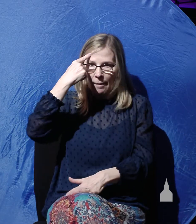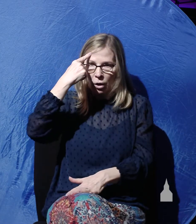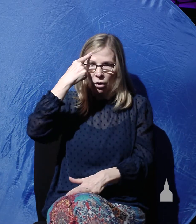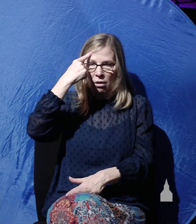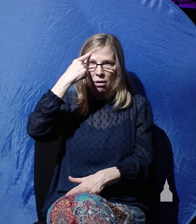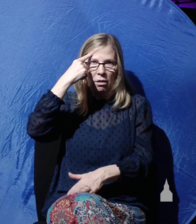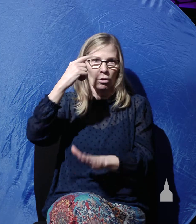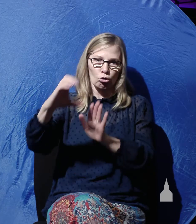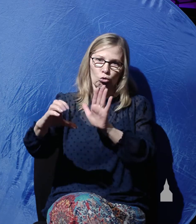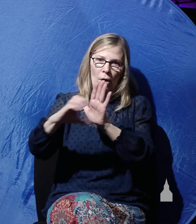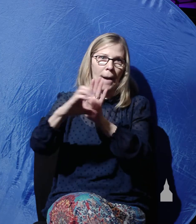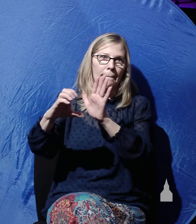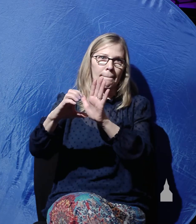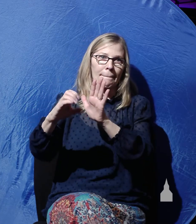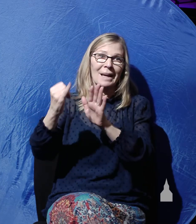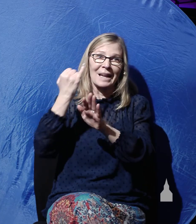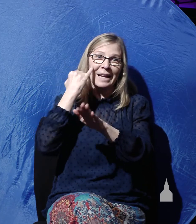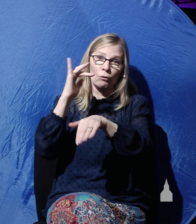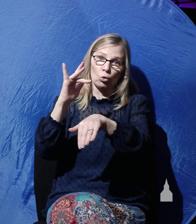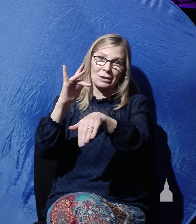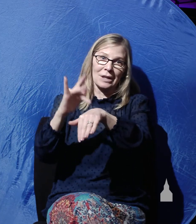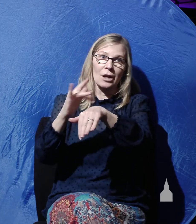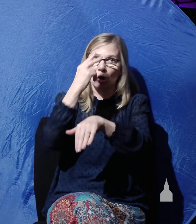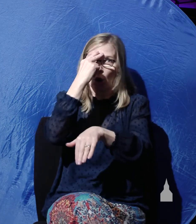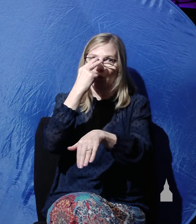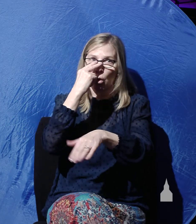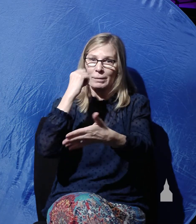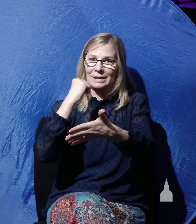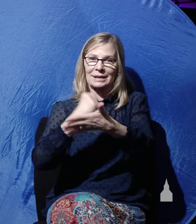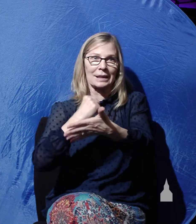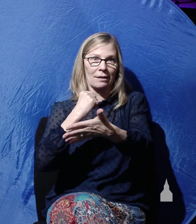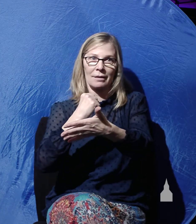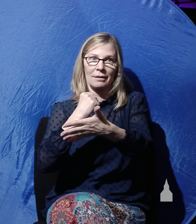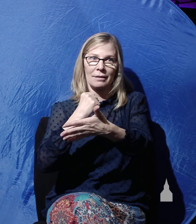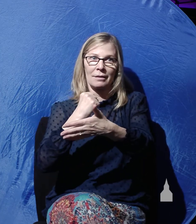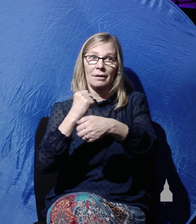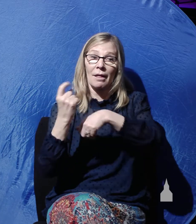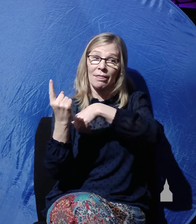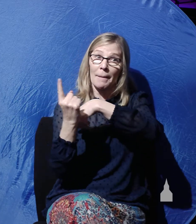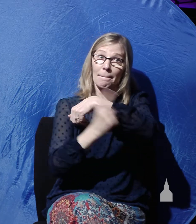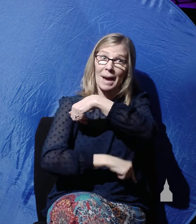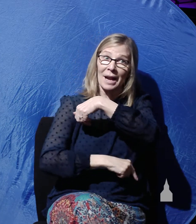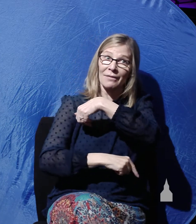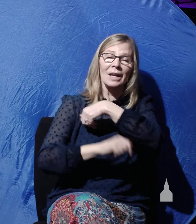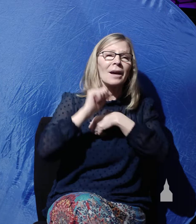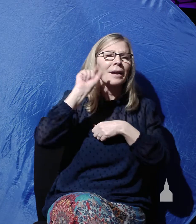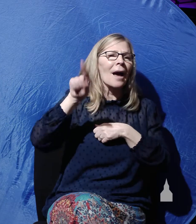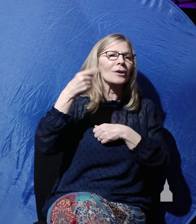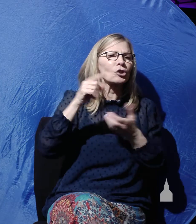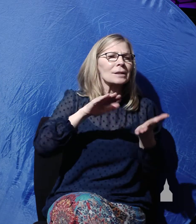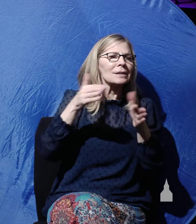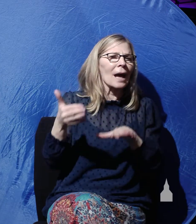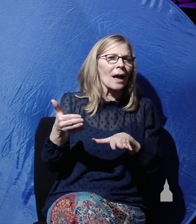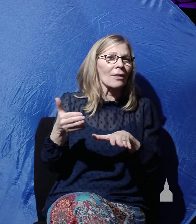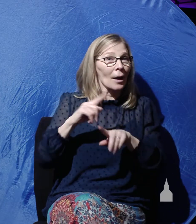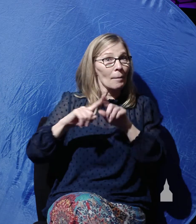with a Roman seal. And the penalty wasn't just death. It was death by crucifixion upside